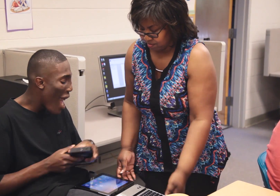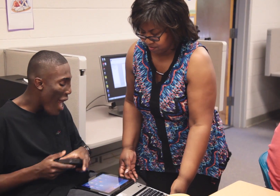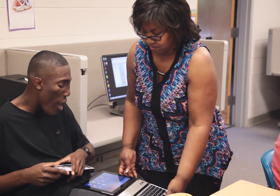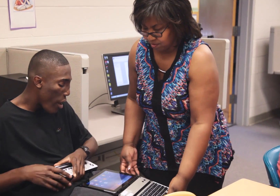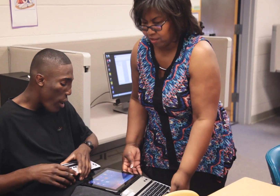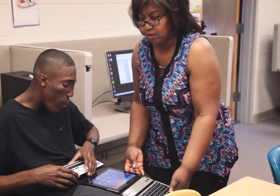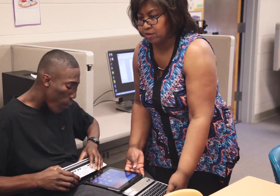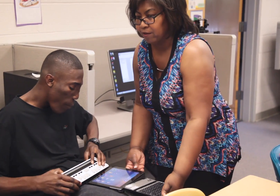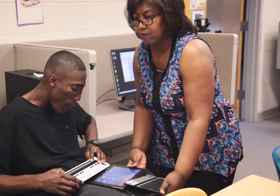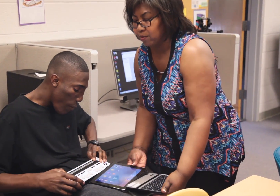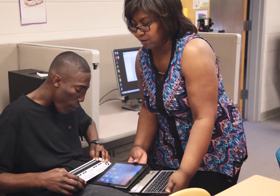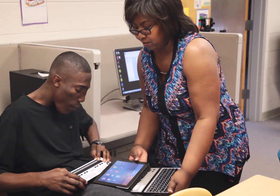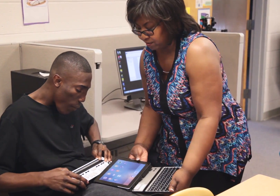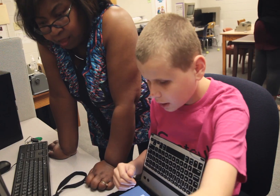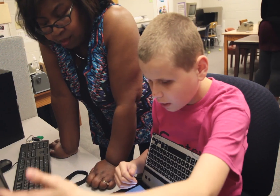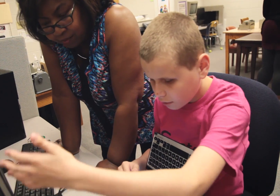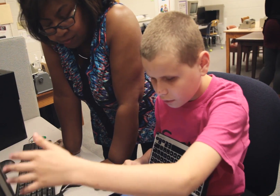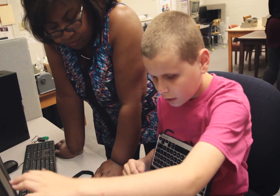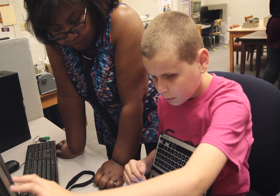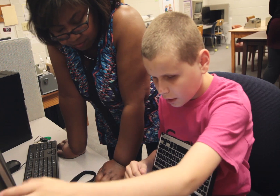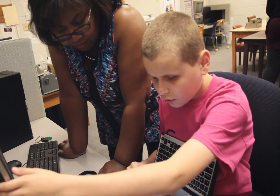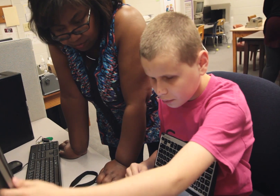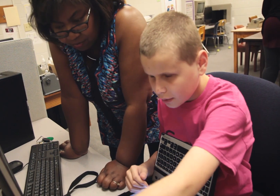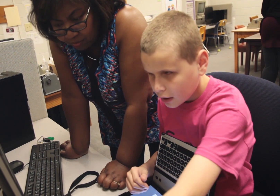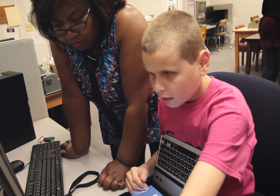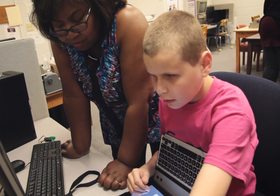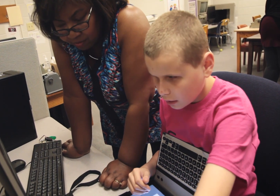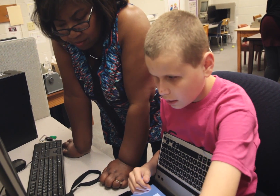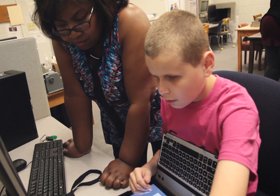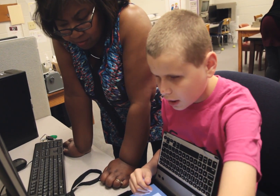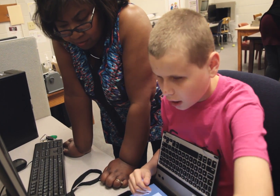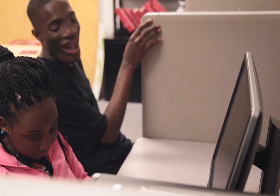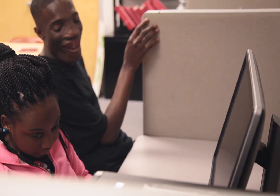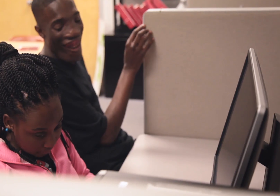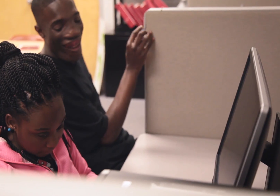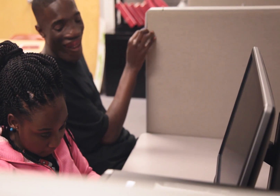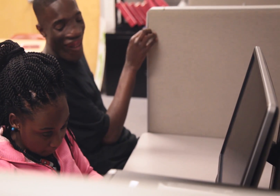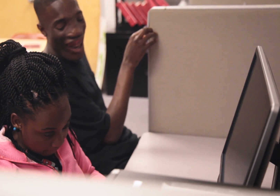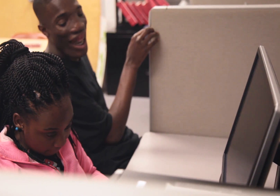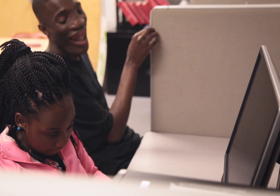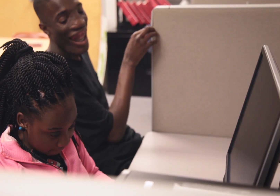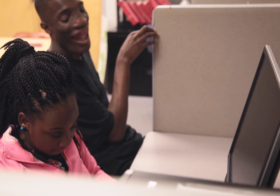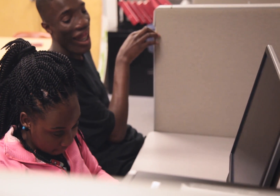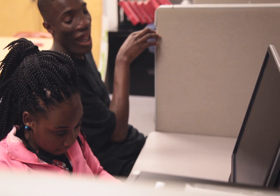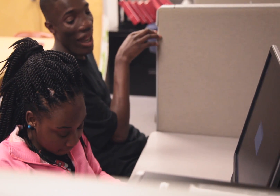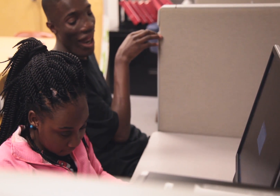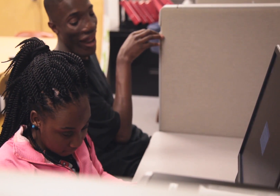You really want students to feel empowered, and so we're really excited that the students have the opportunity to be able to have their lessons available,